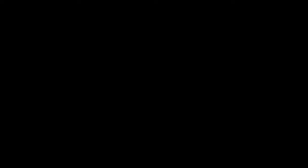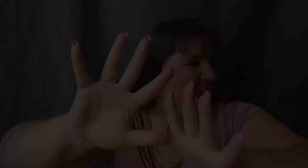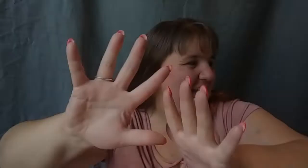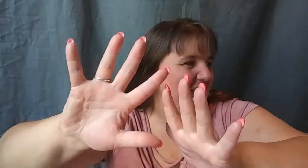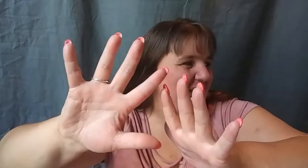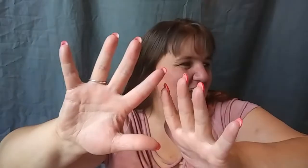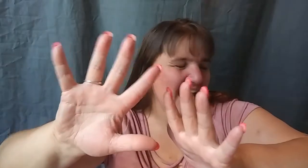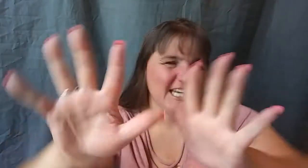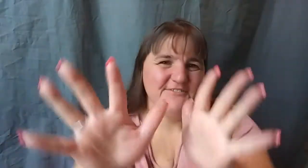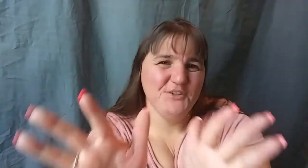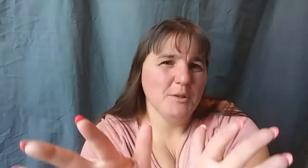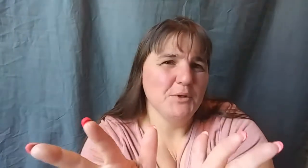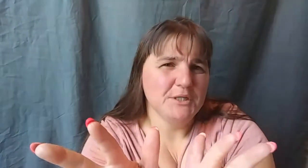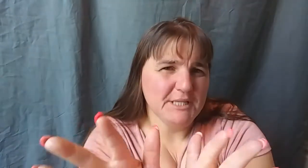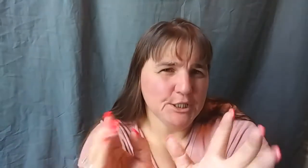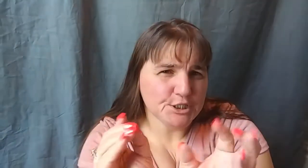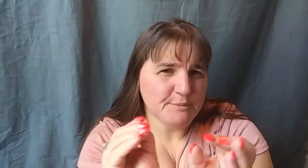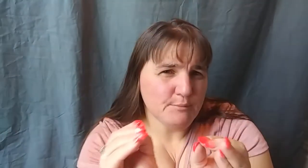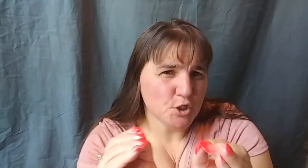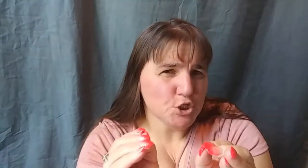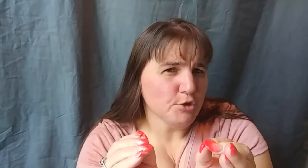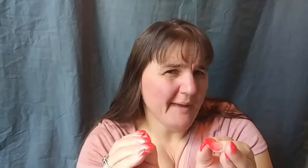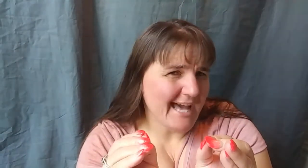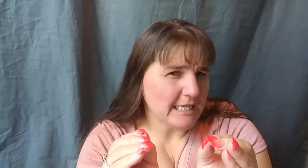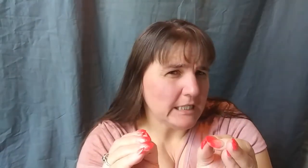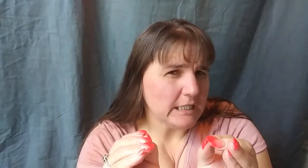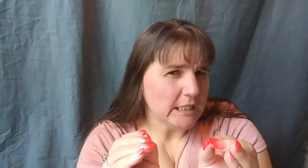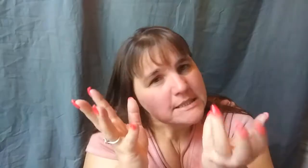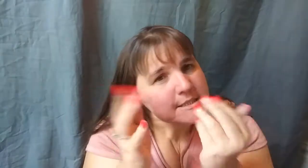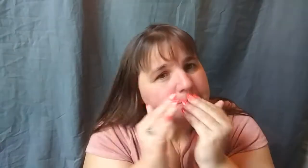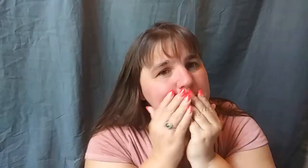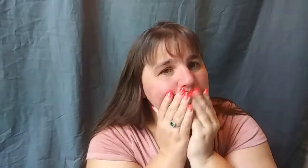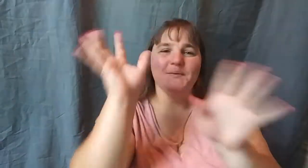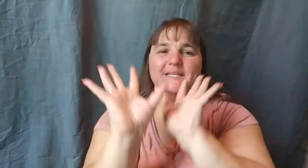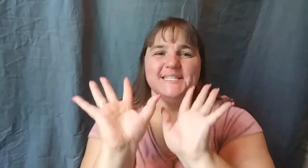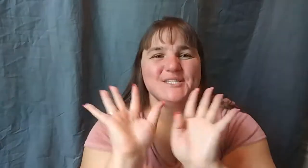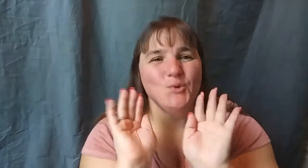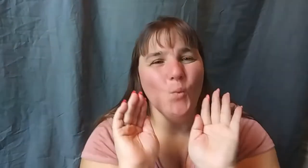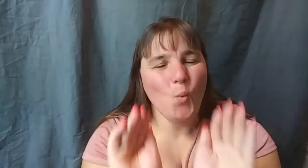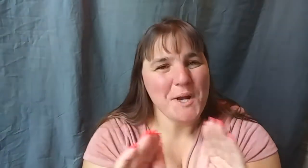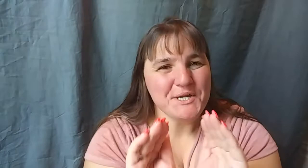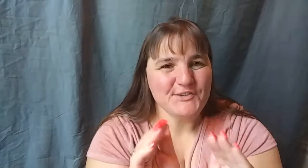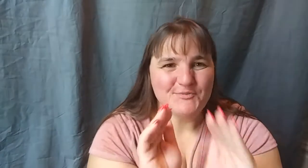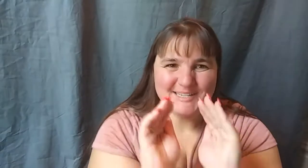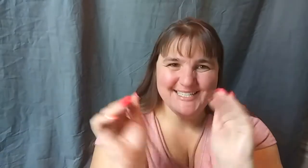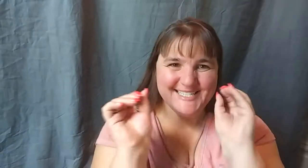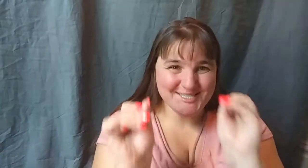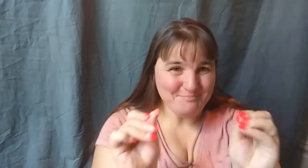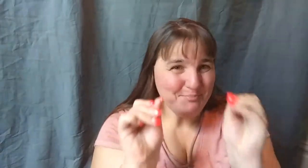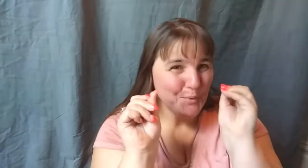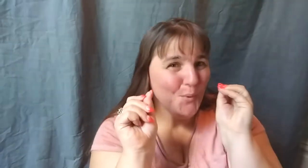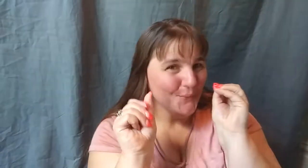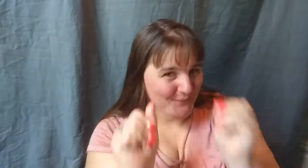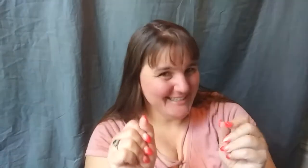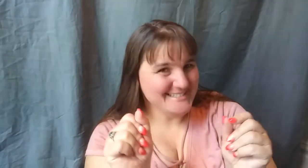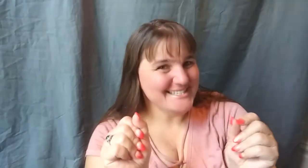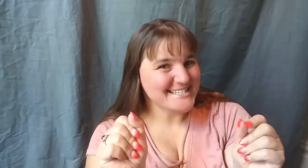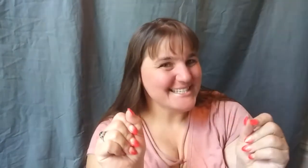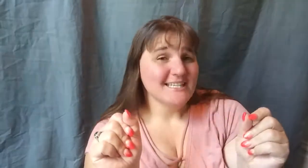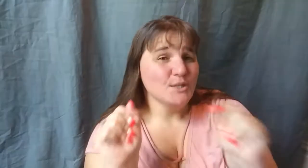And I feel I'm going to be a little bit more dramatic because this is one of my simple wins that